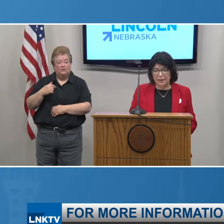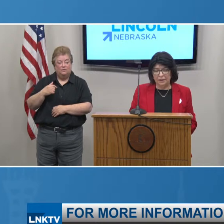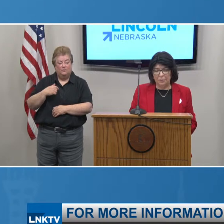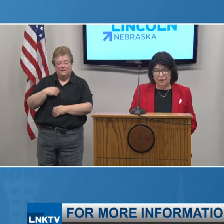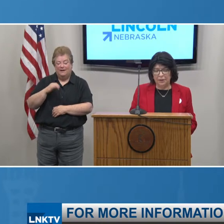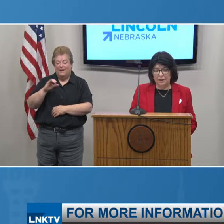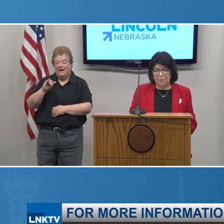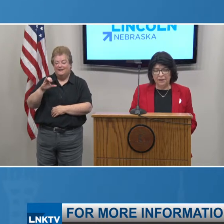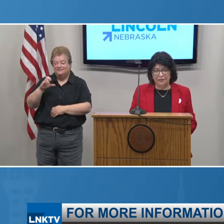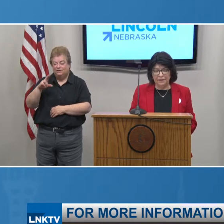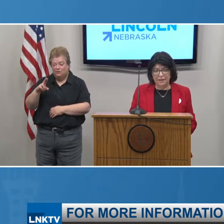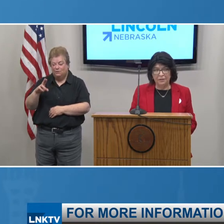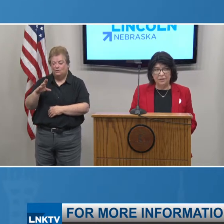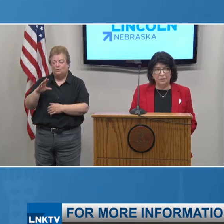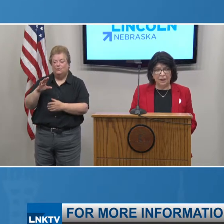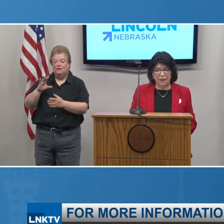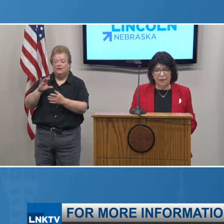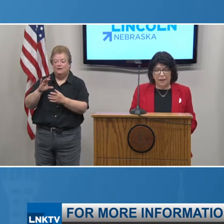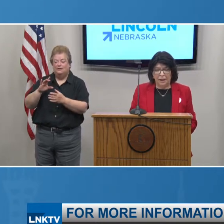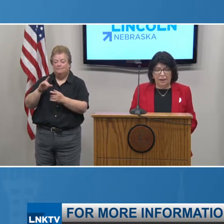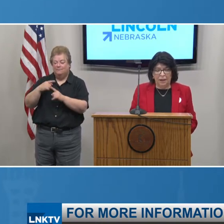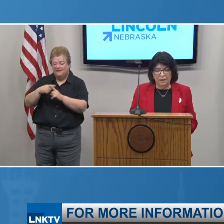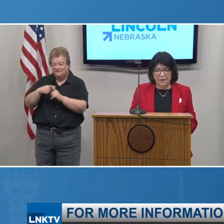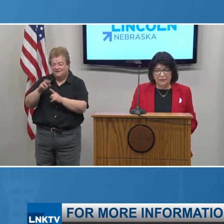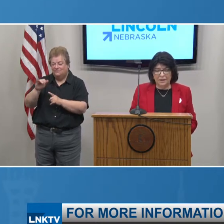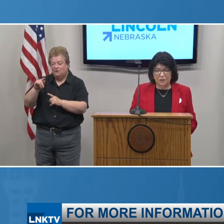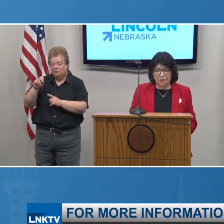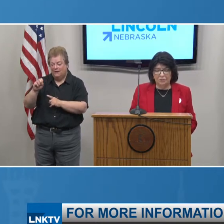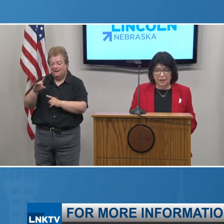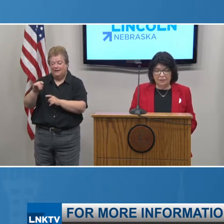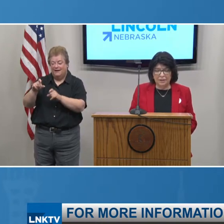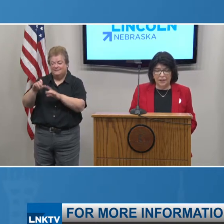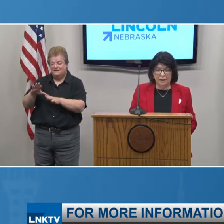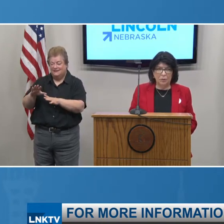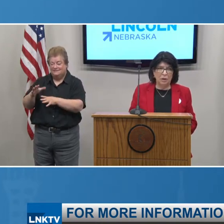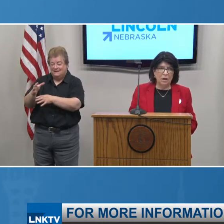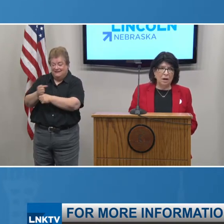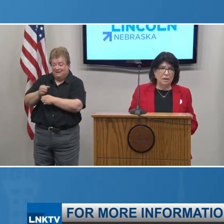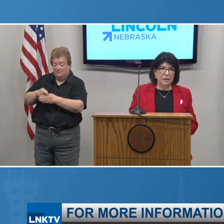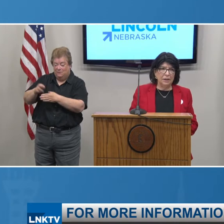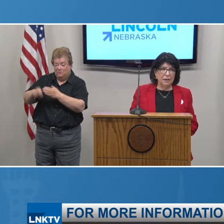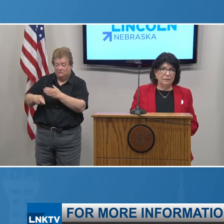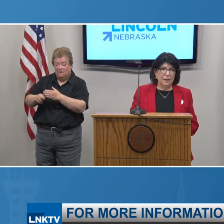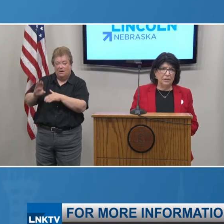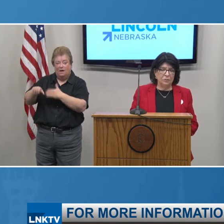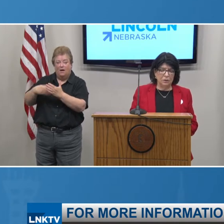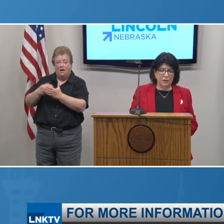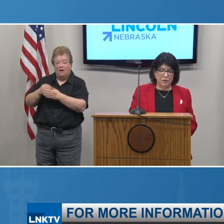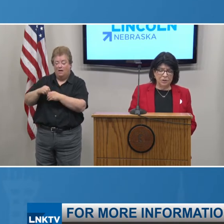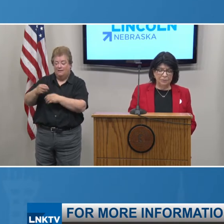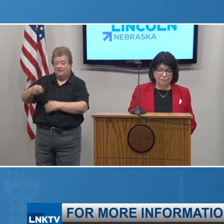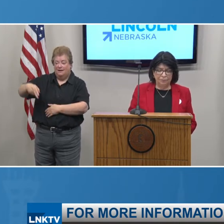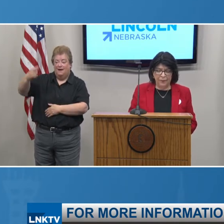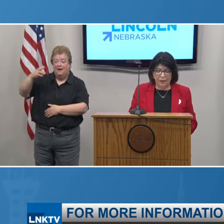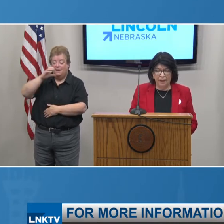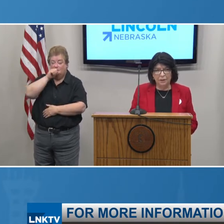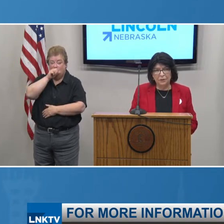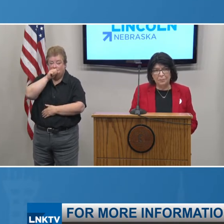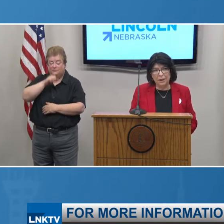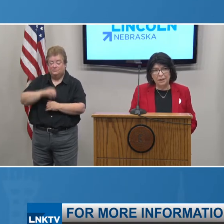ICU availability, positivity rate, and testing turnaround time are all in elevated orange.